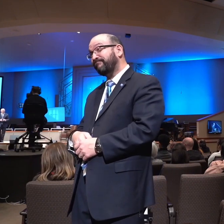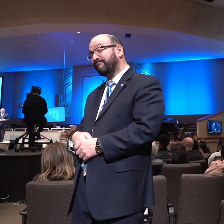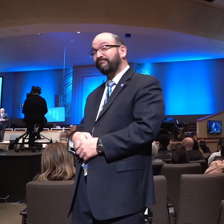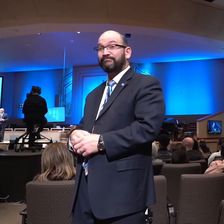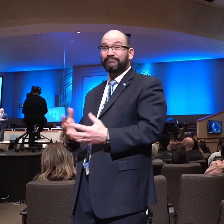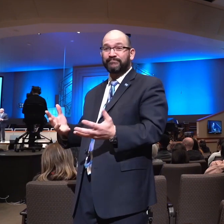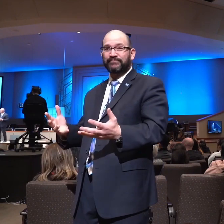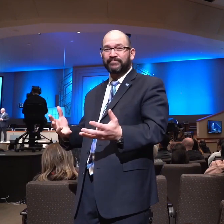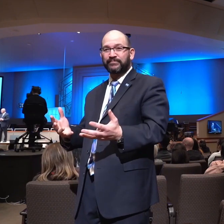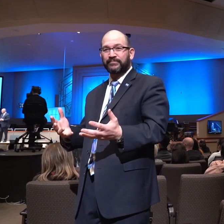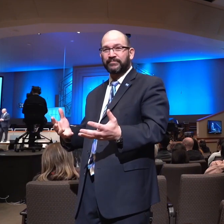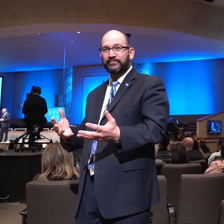There's someone else that lives with us.